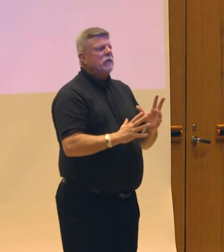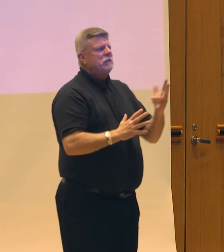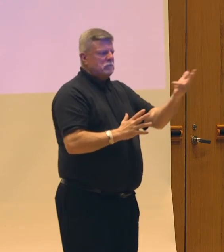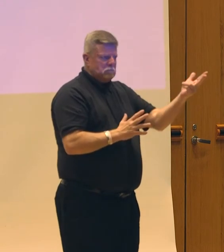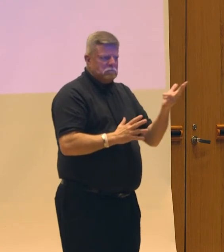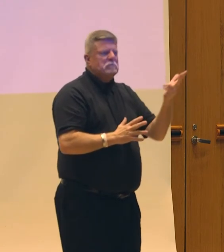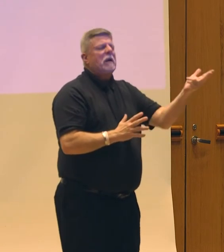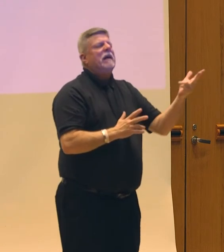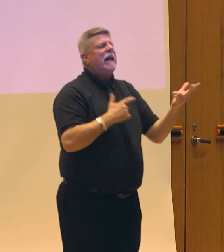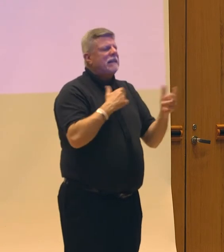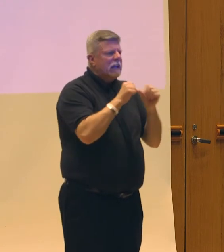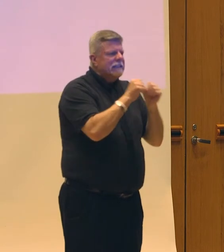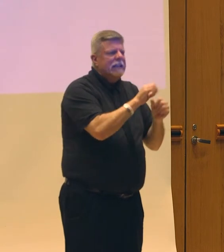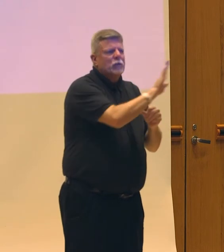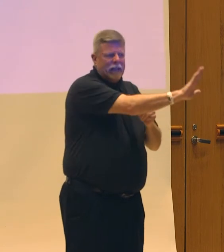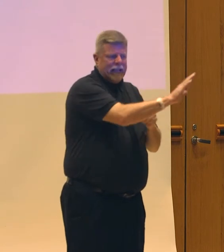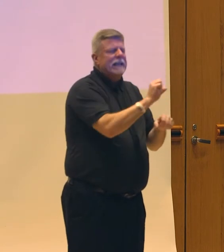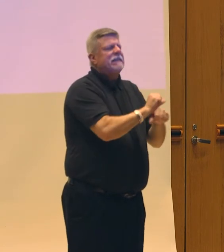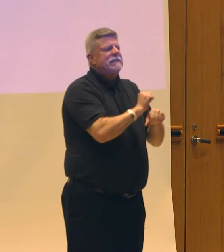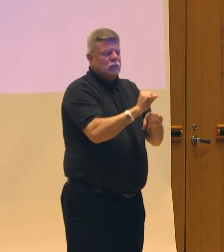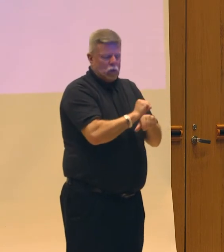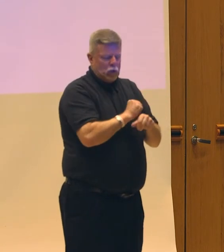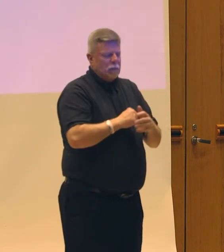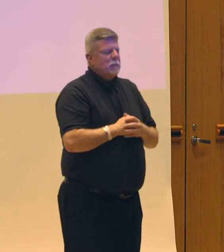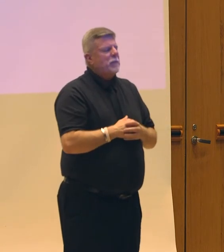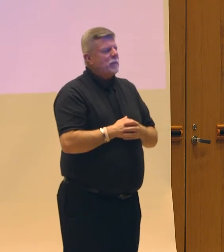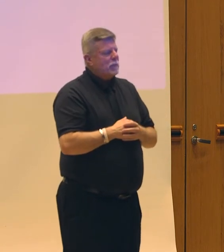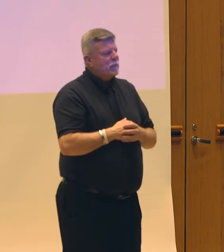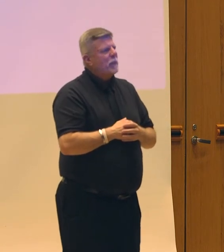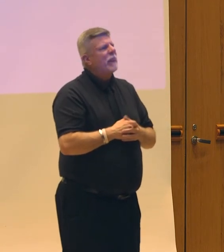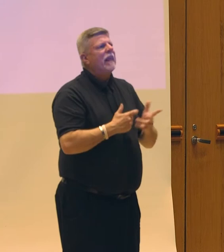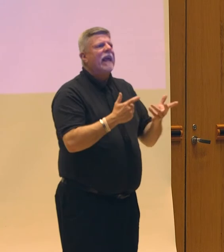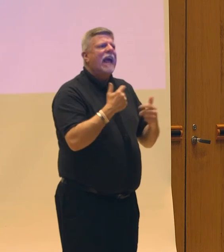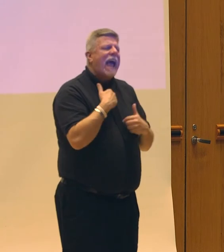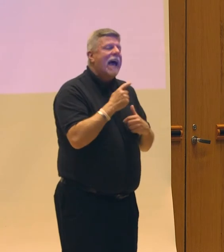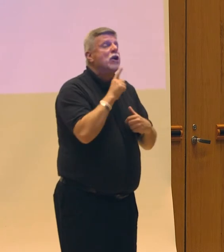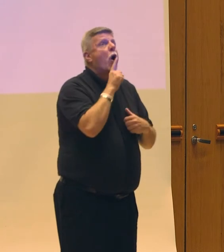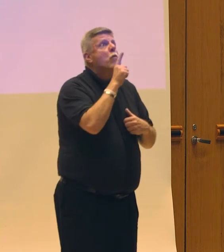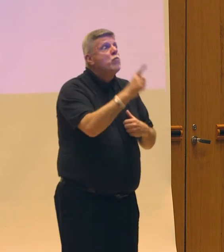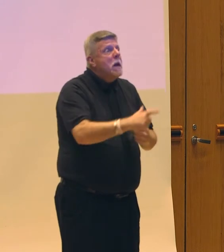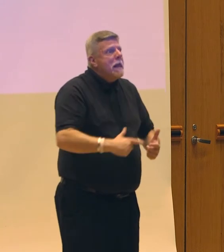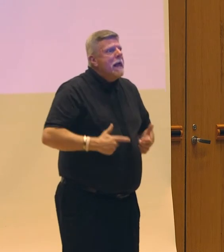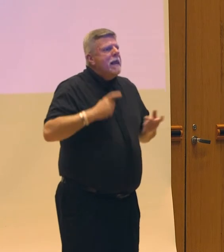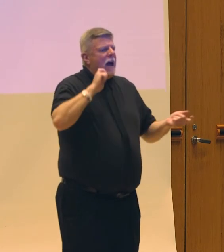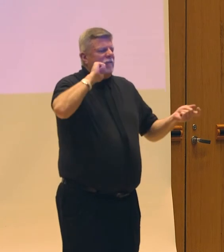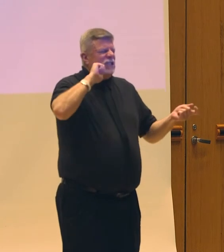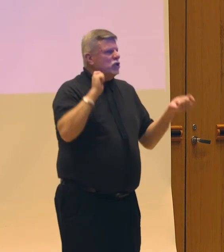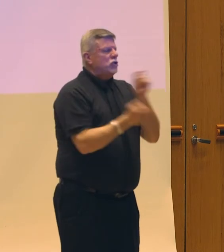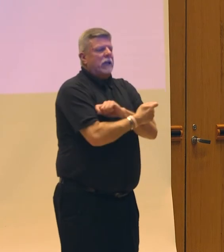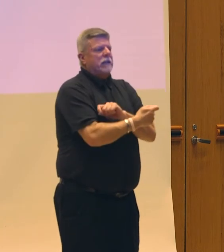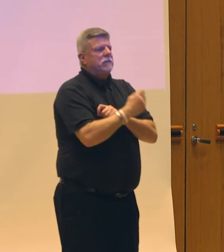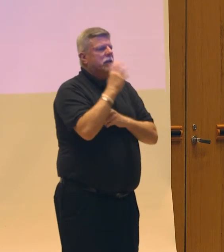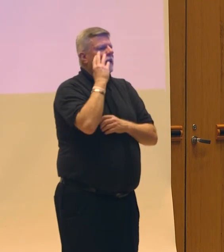hula school, his halau. And, had a really life-changing experience that summer.